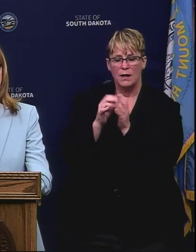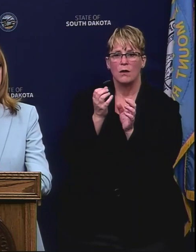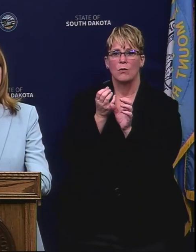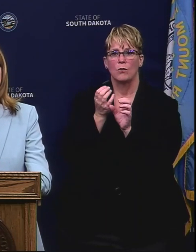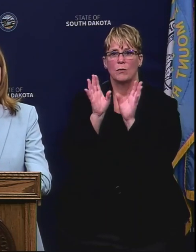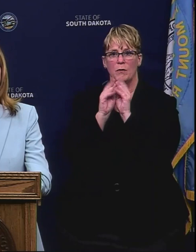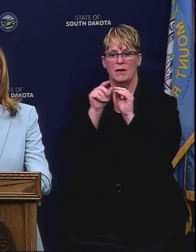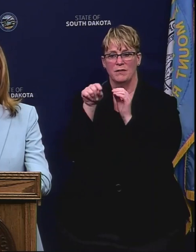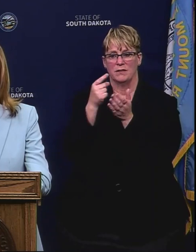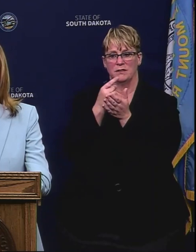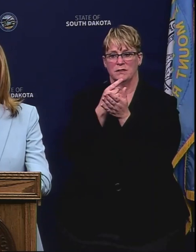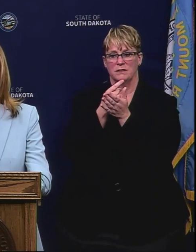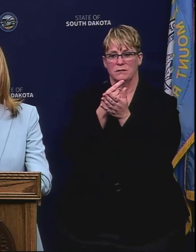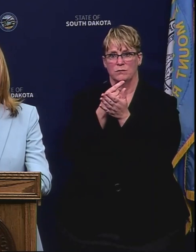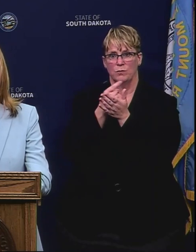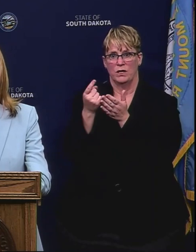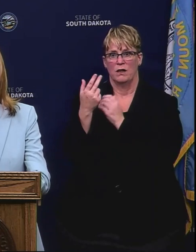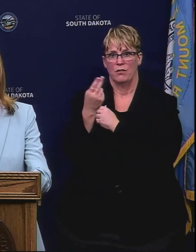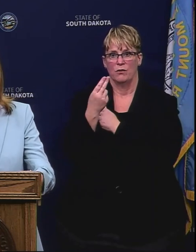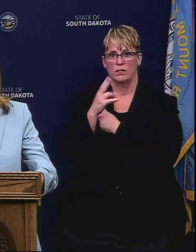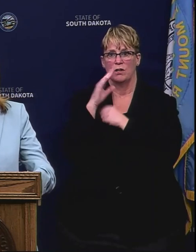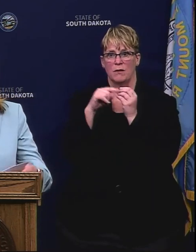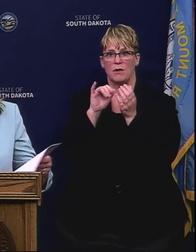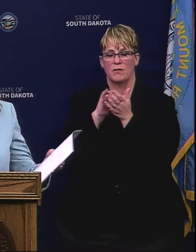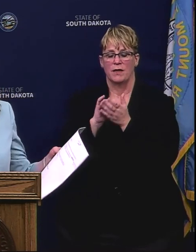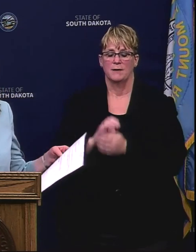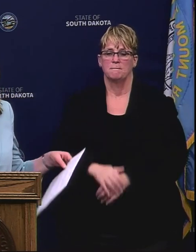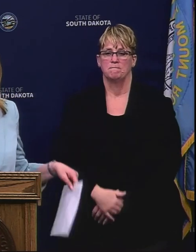meeting on Thursday to talk about next steps for that part of the trial.